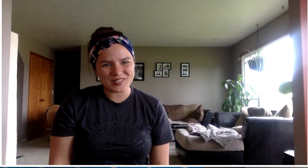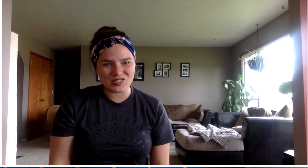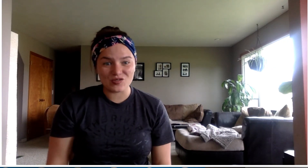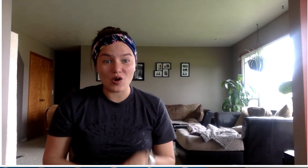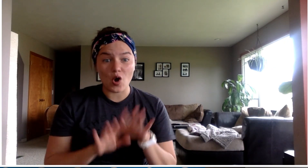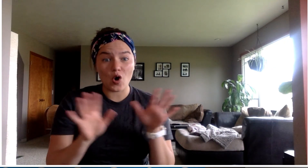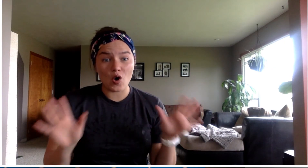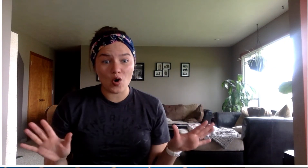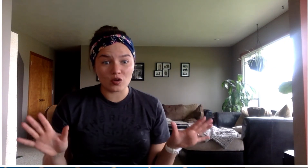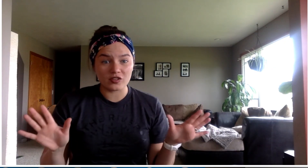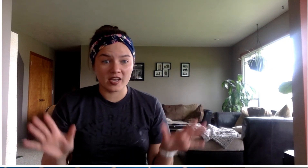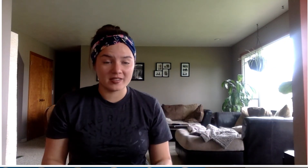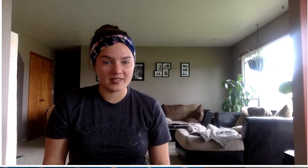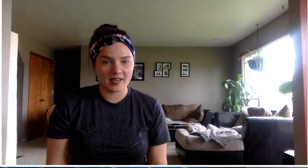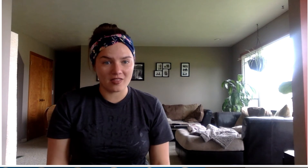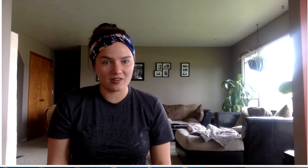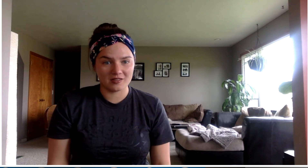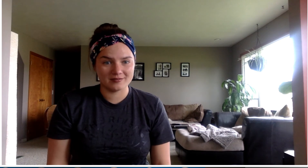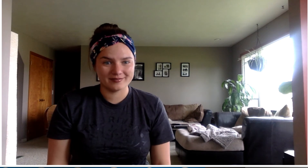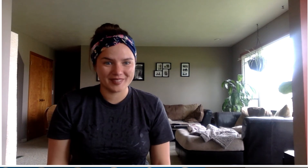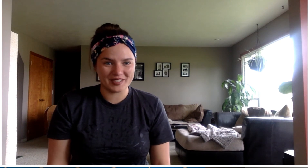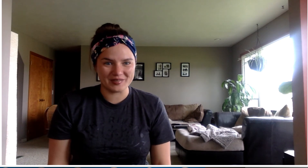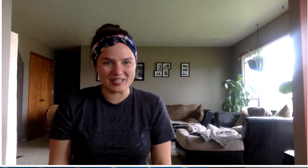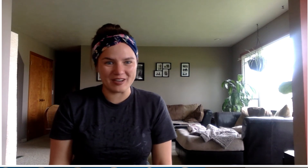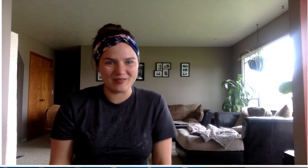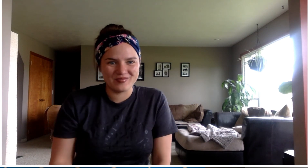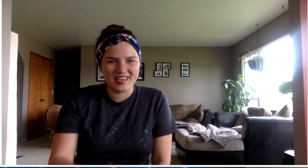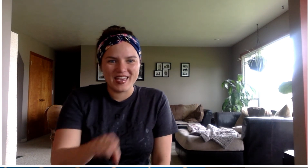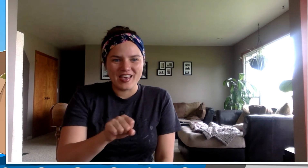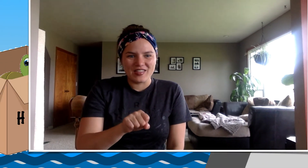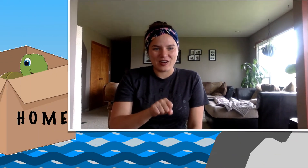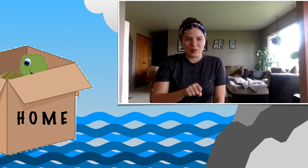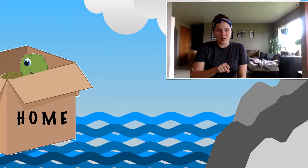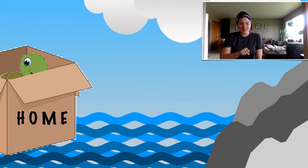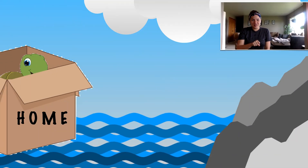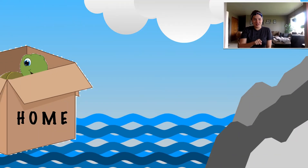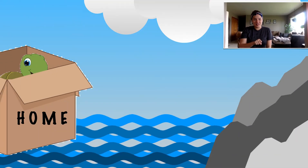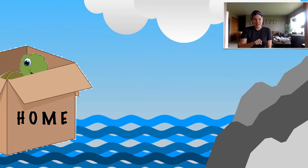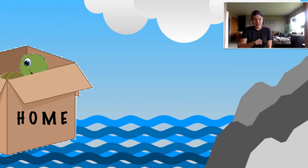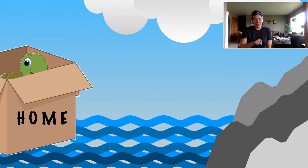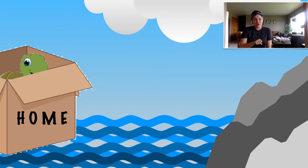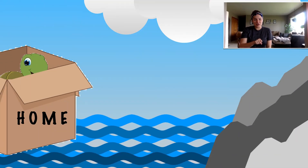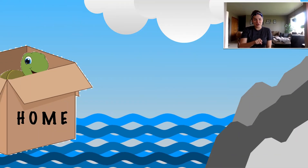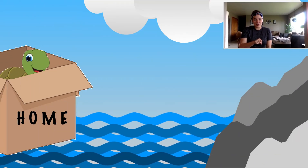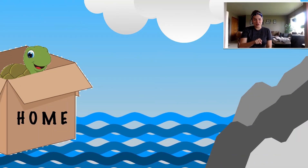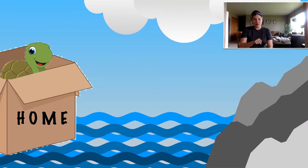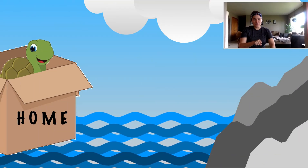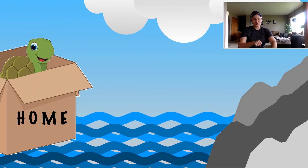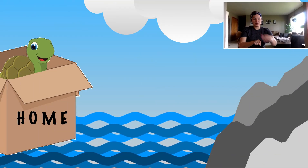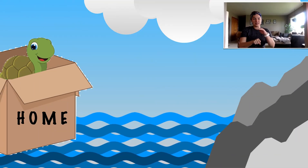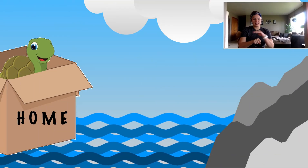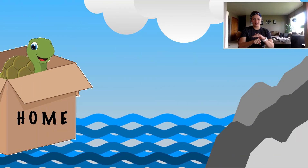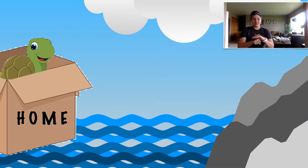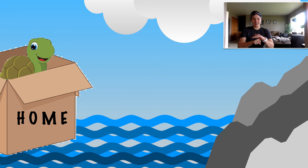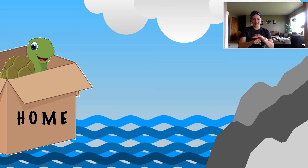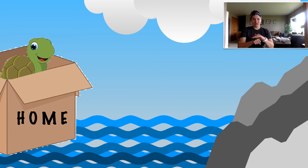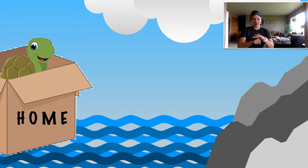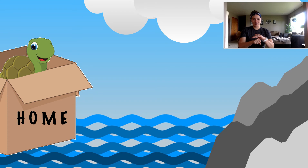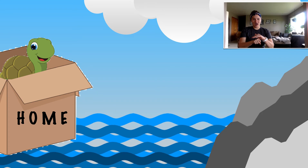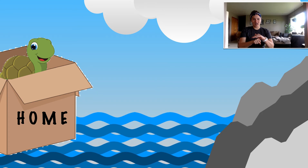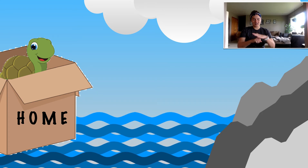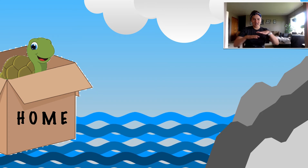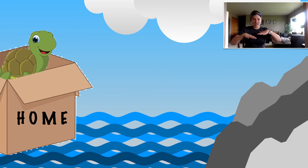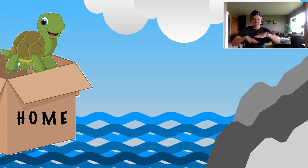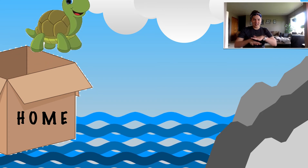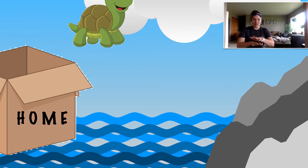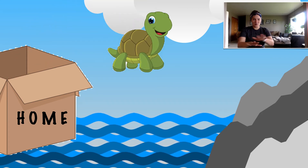Now let's do the whole thing together. Here we go. There was a little turtle who lived in